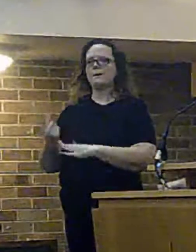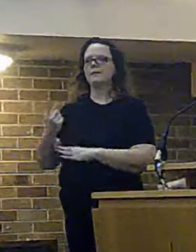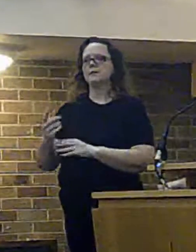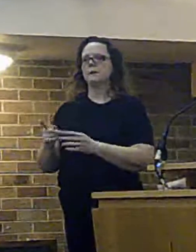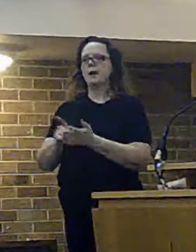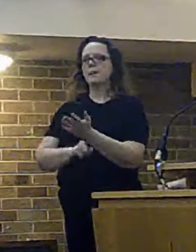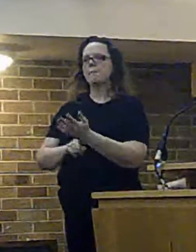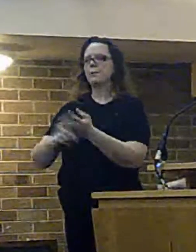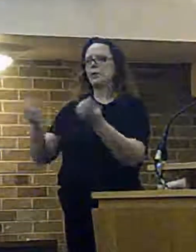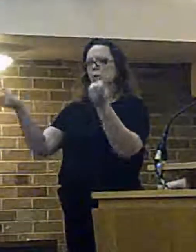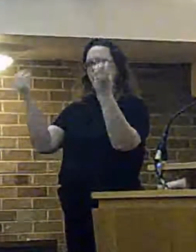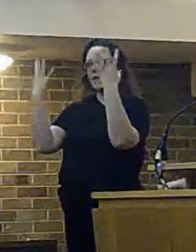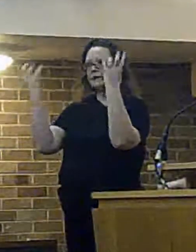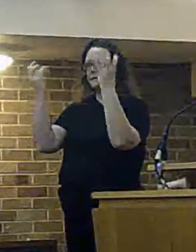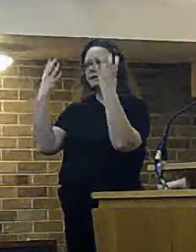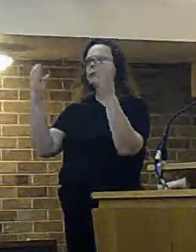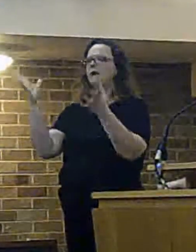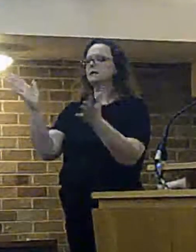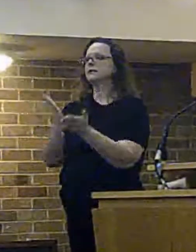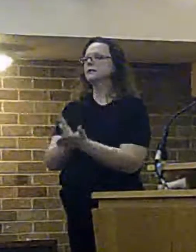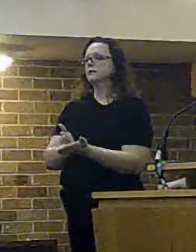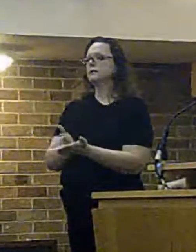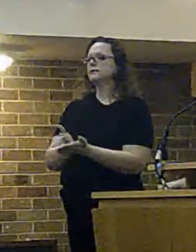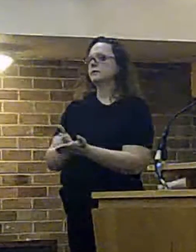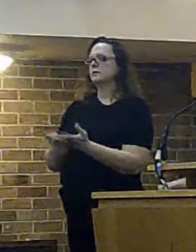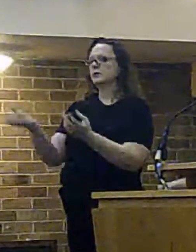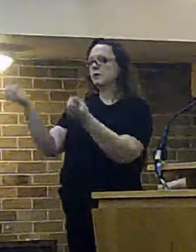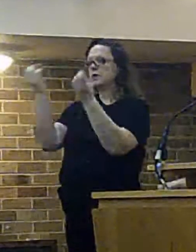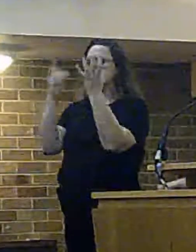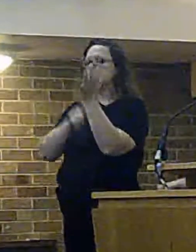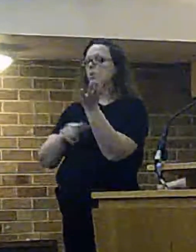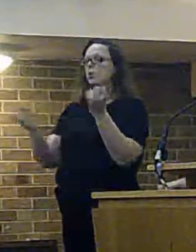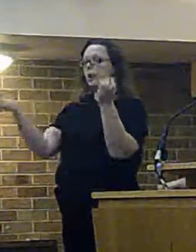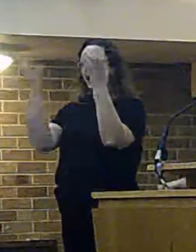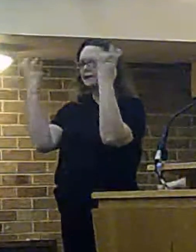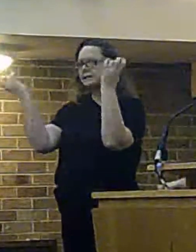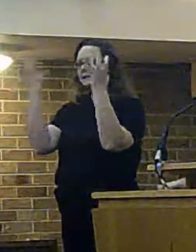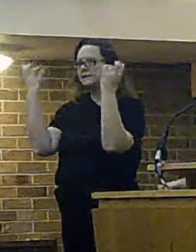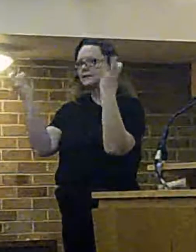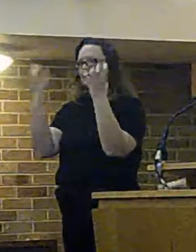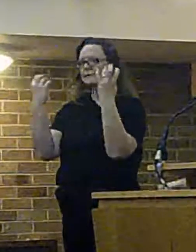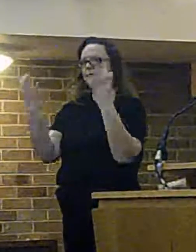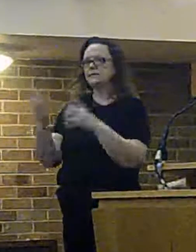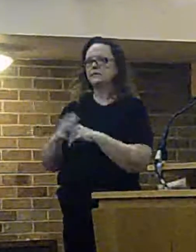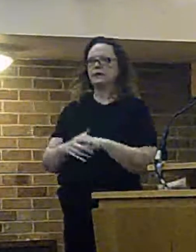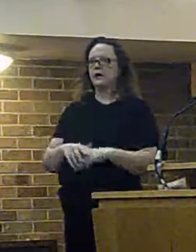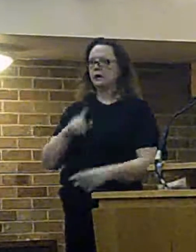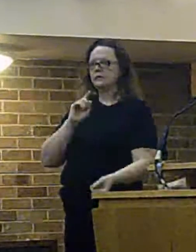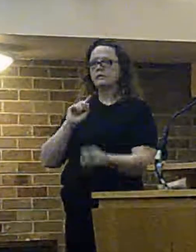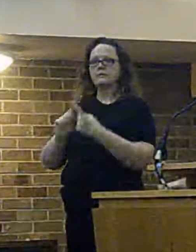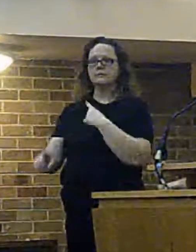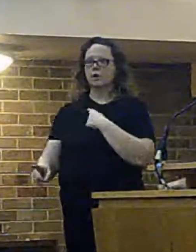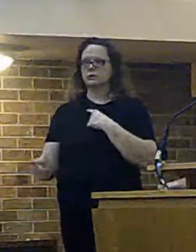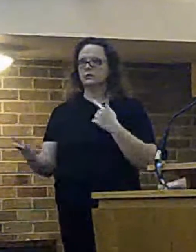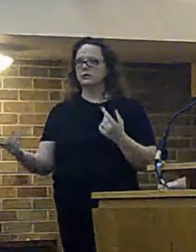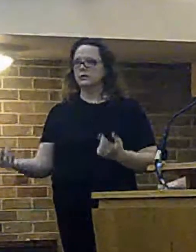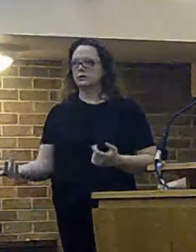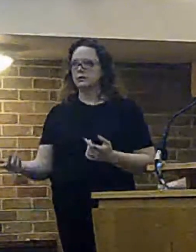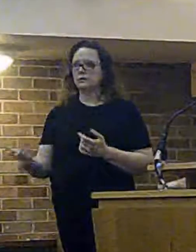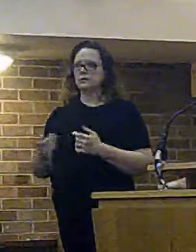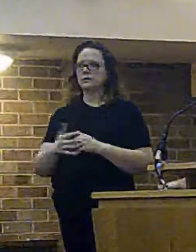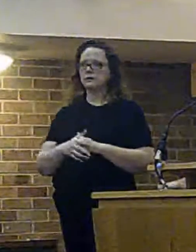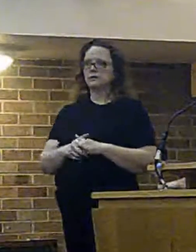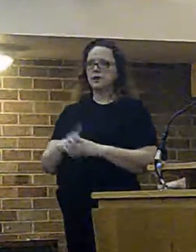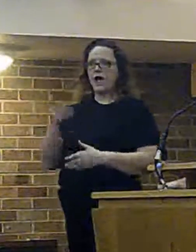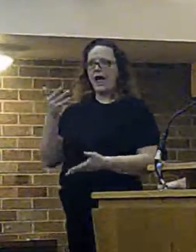lights like that is with blue lights and the point of what i didn't get the opportunity to respond this is to say